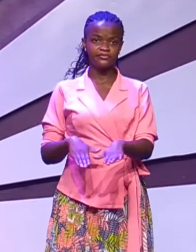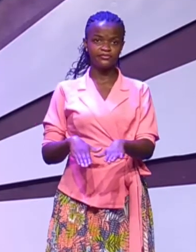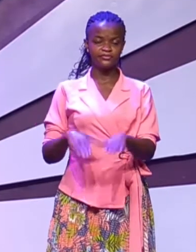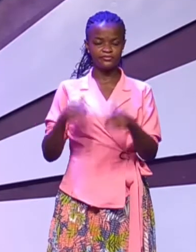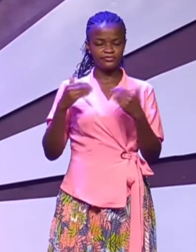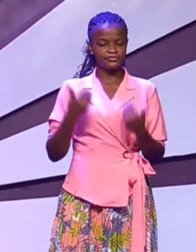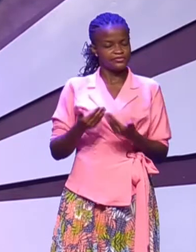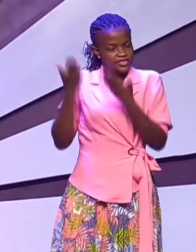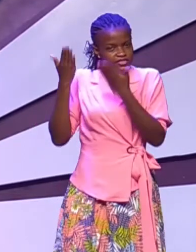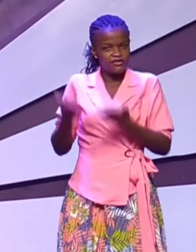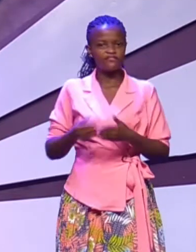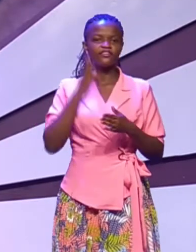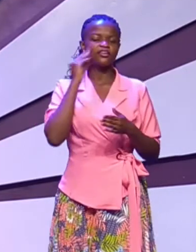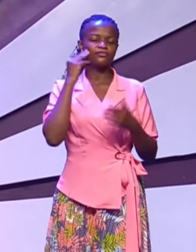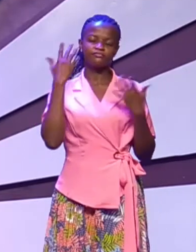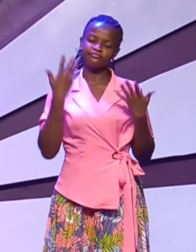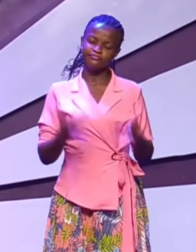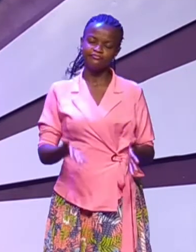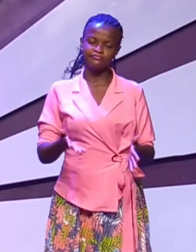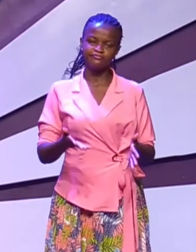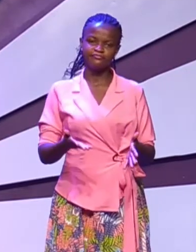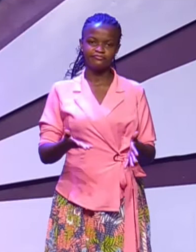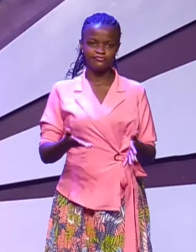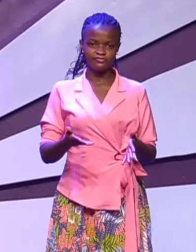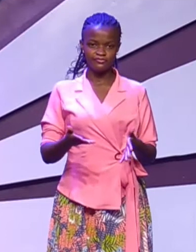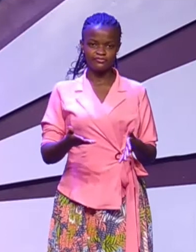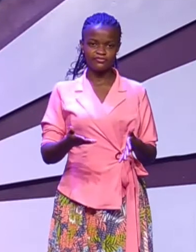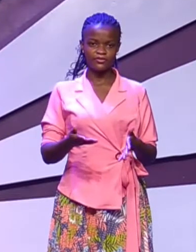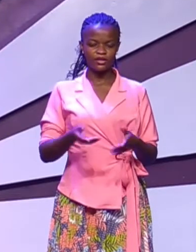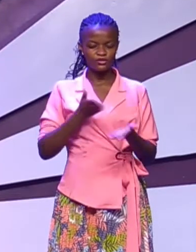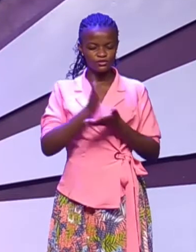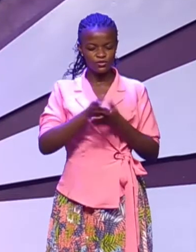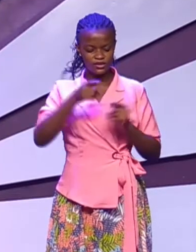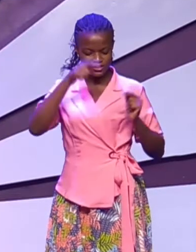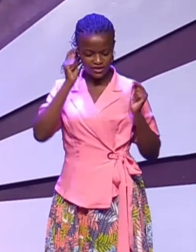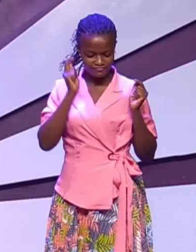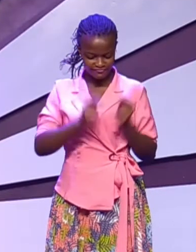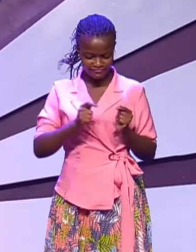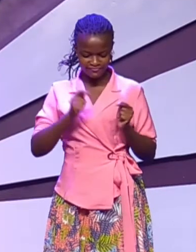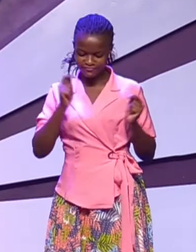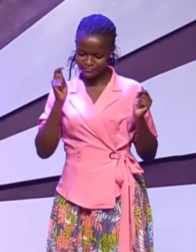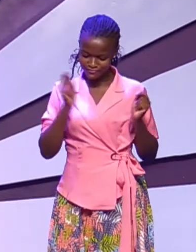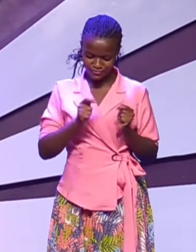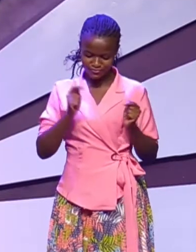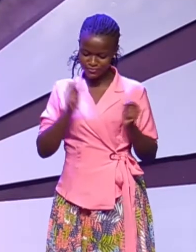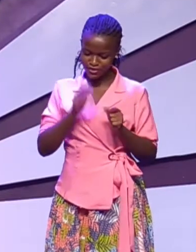I have it is hurting but God says no.